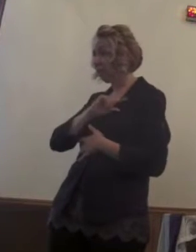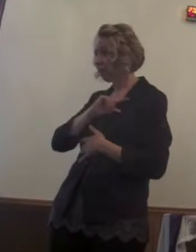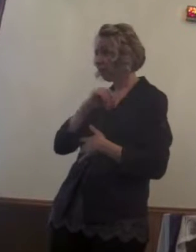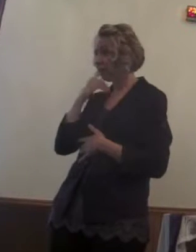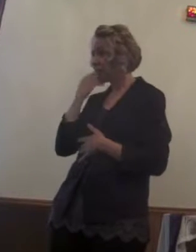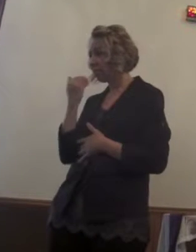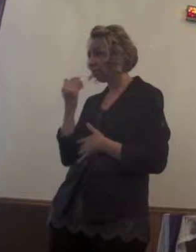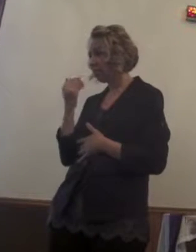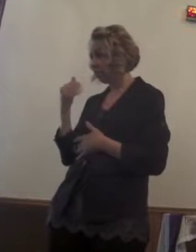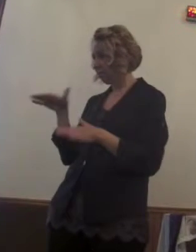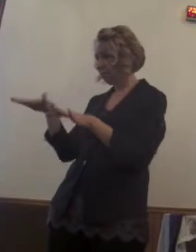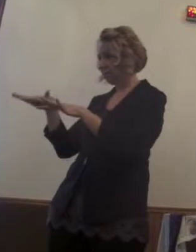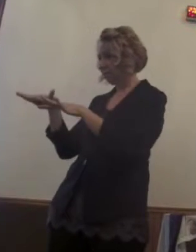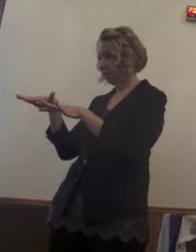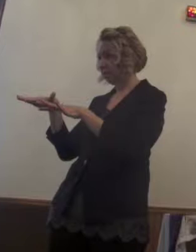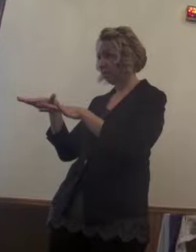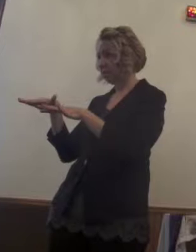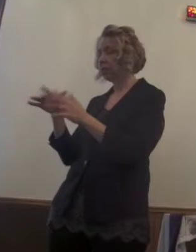all of our lives.